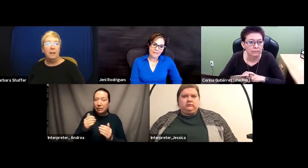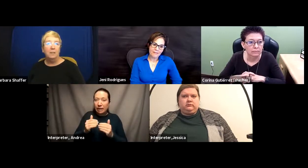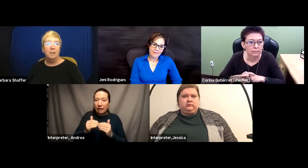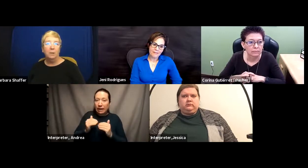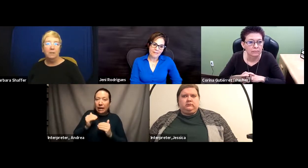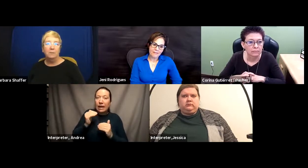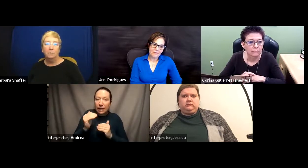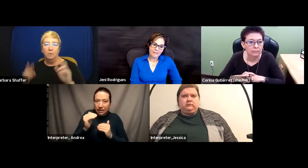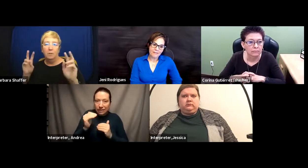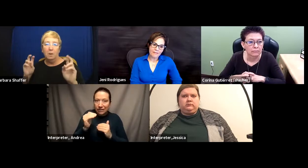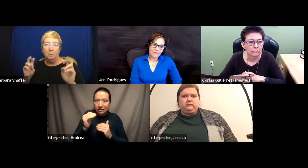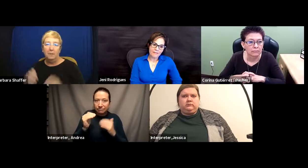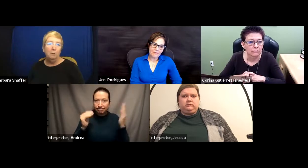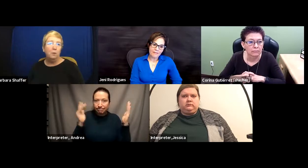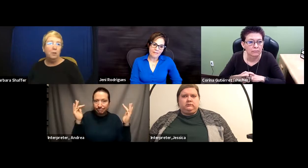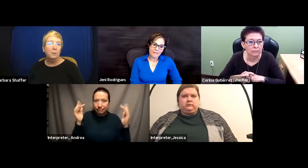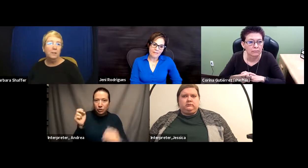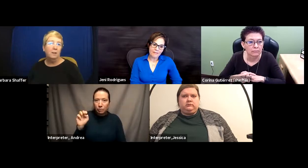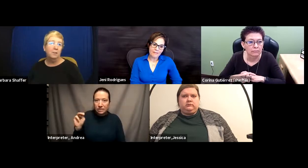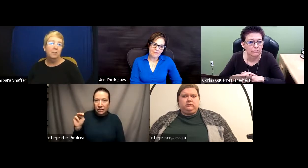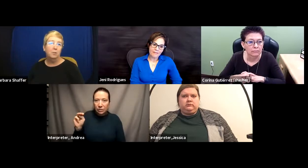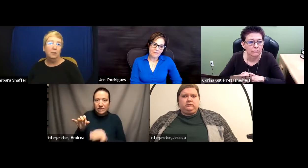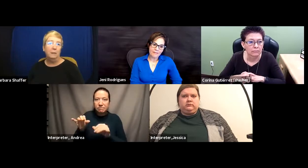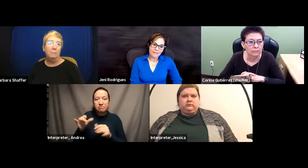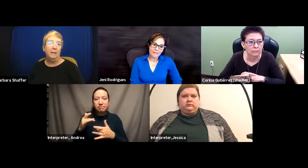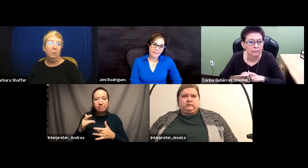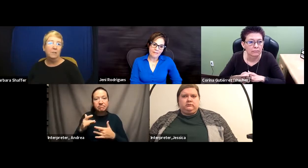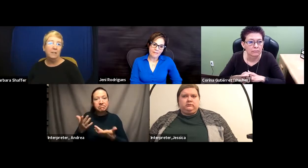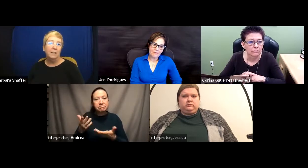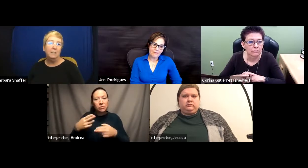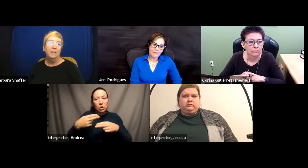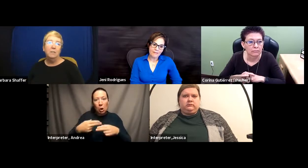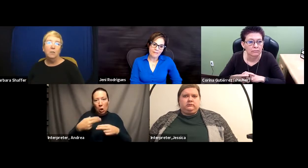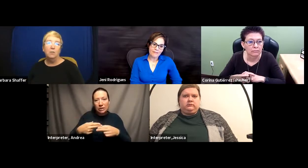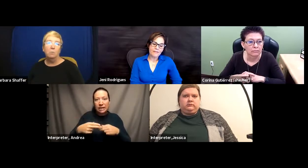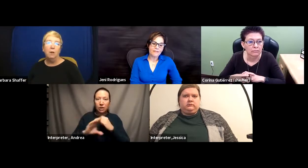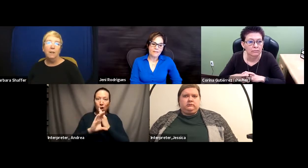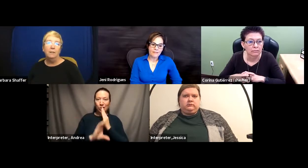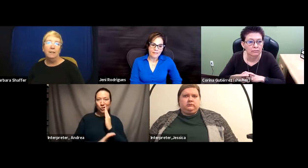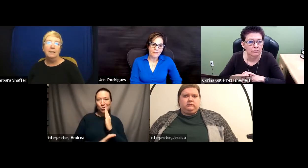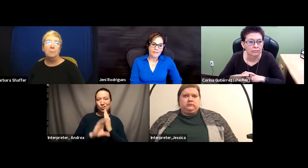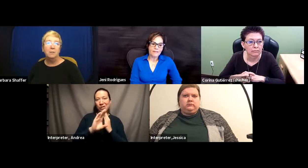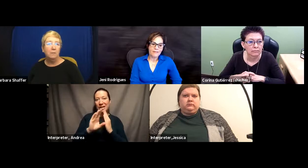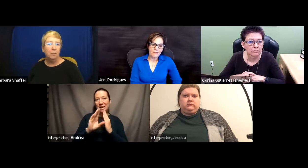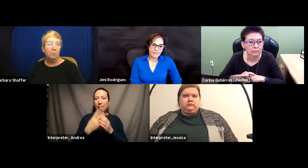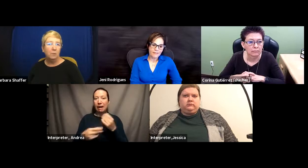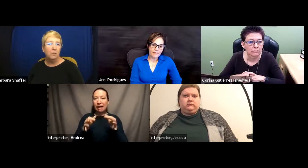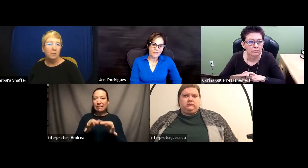Mexico is commonly referred to as a constitutionally bilingual state. So there's more of an acceptance of interpreters